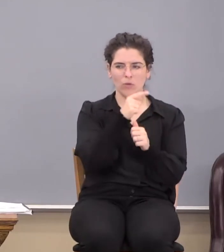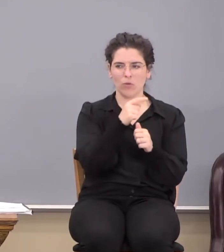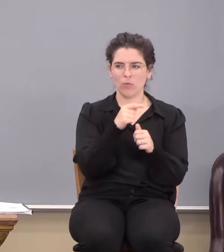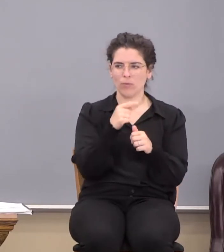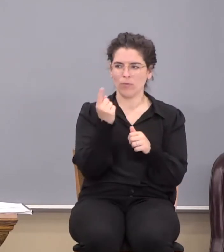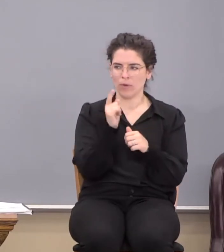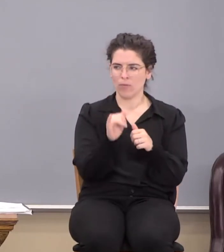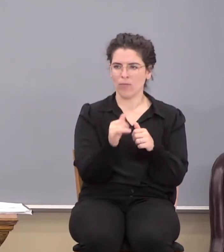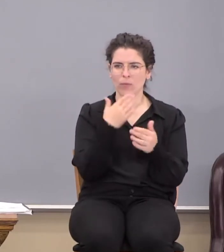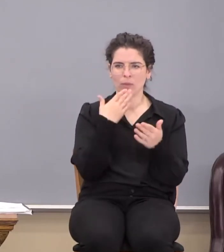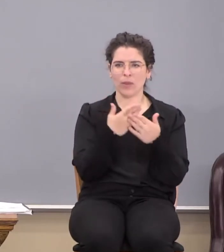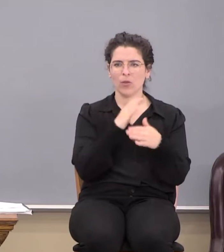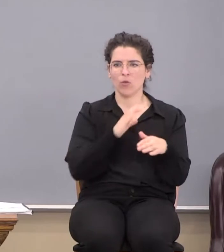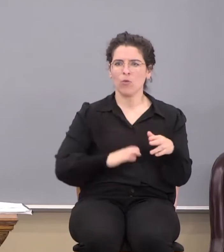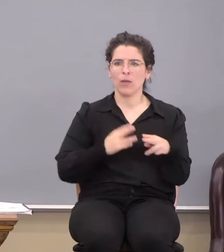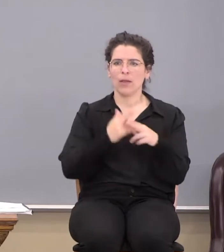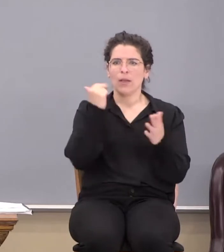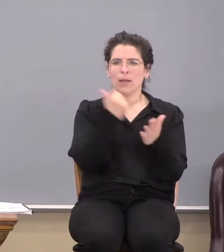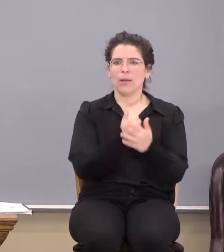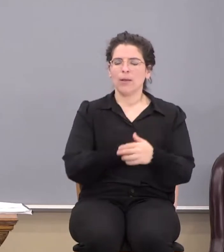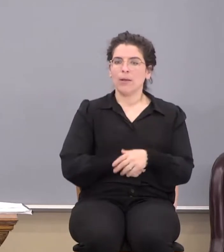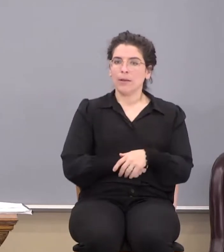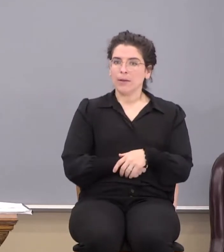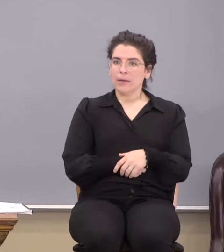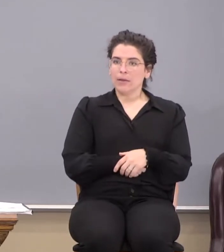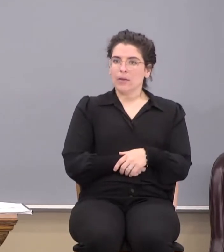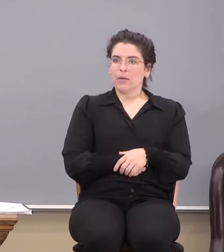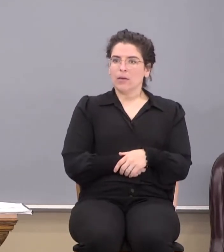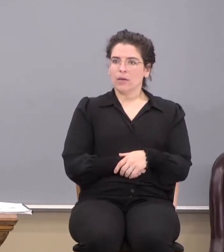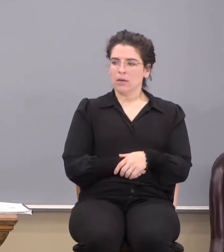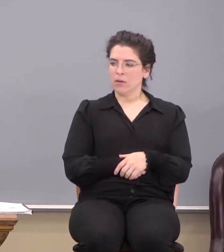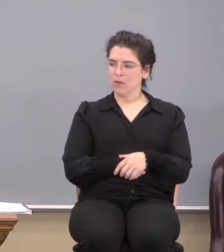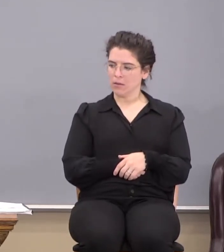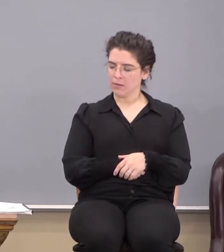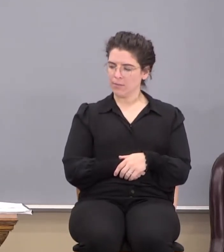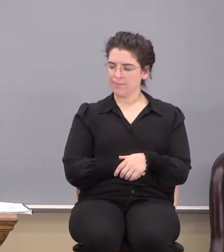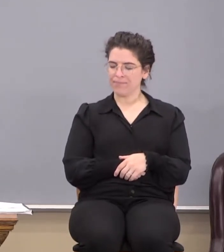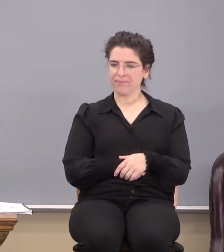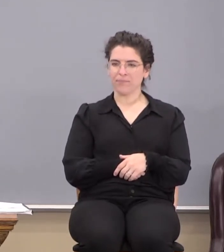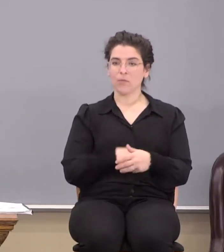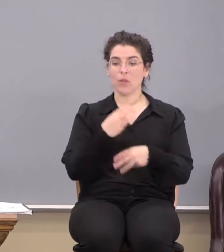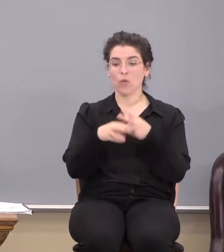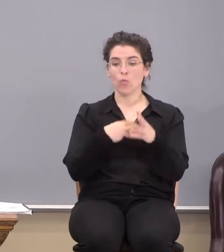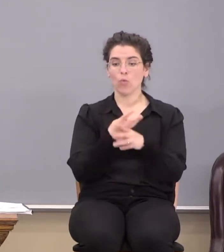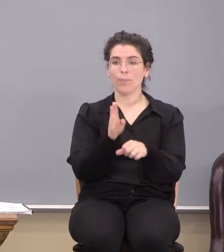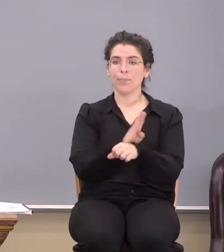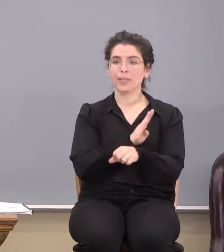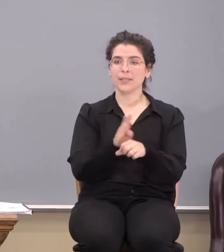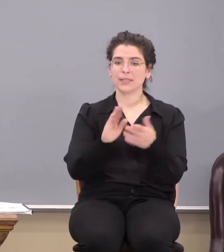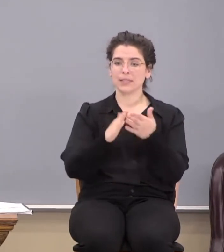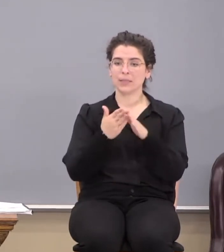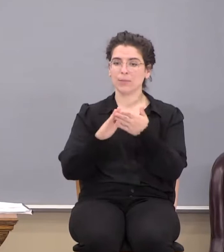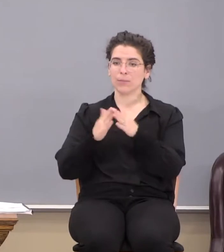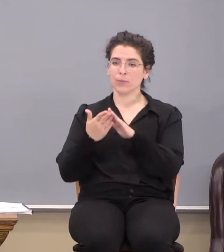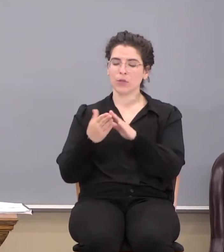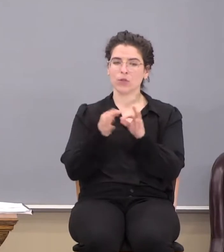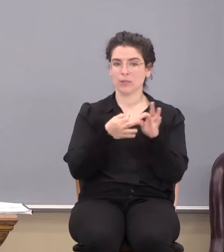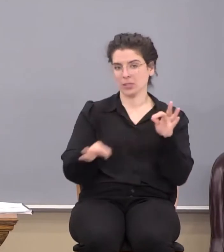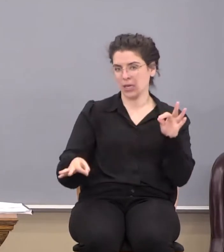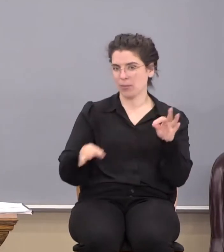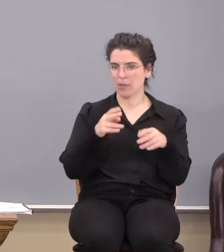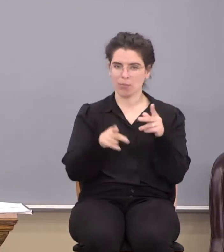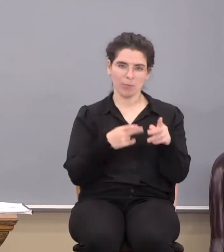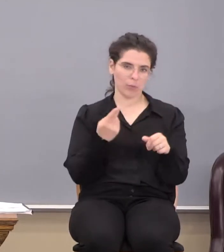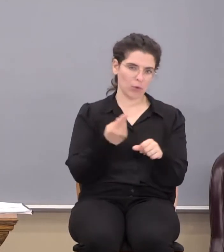And we'll thank you for this in Christ's name. Amen. In the secular business community, there is a statement that